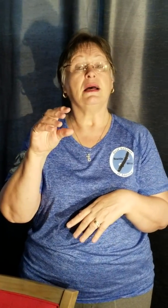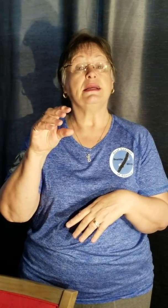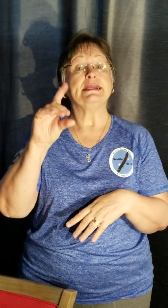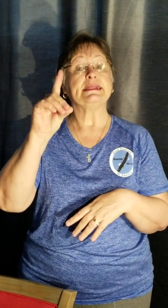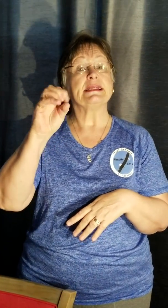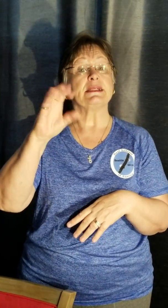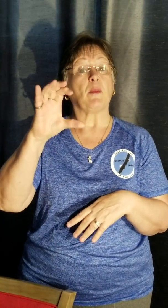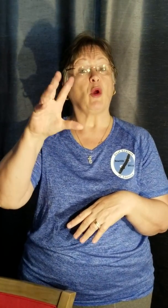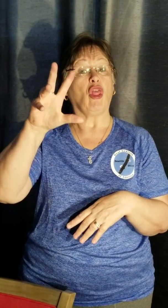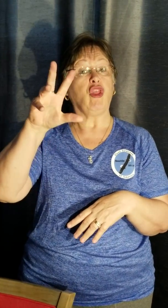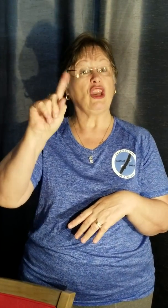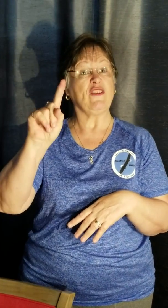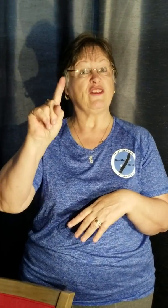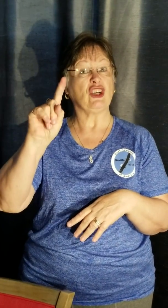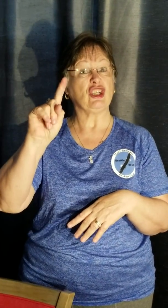amít be done!